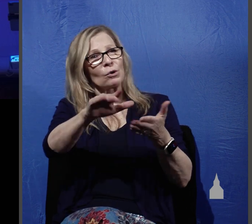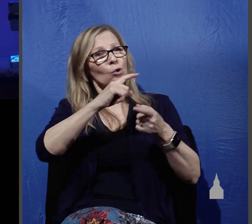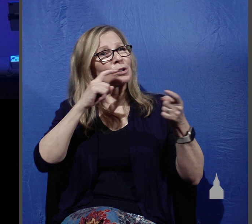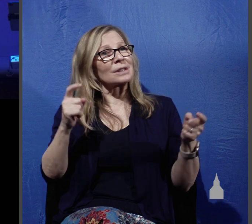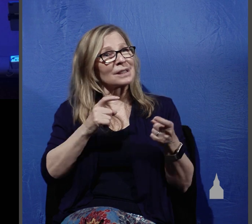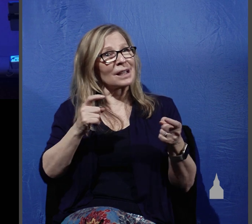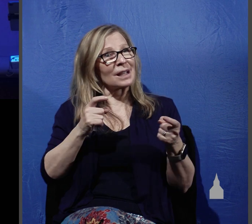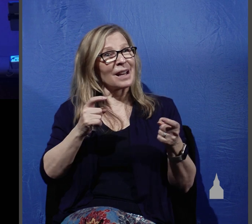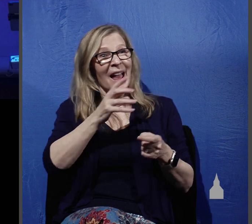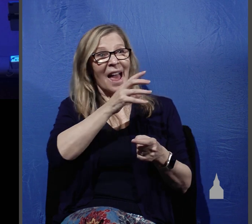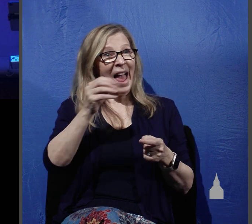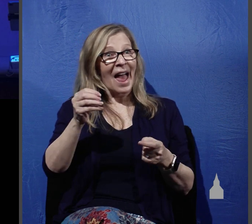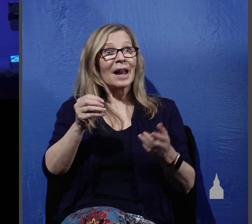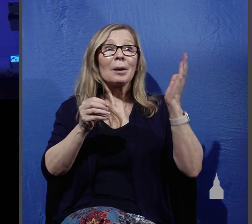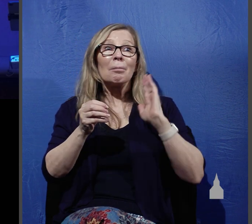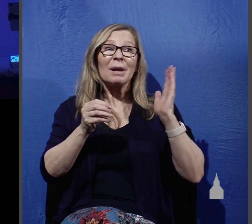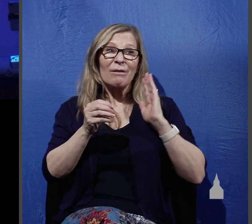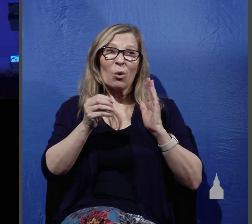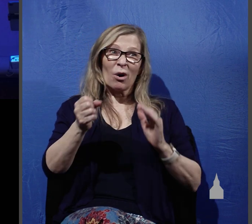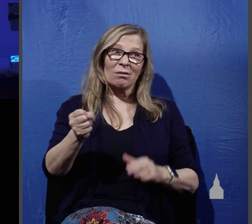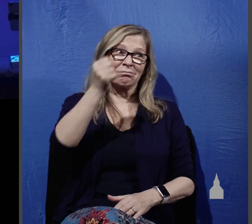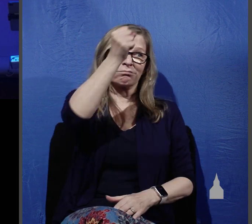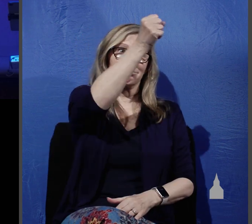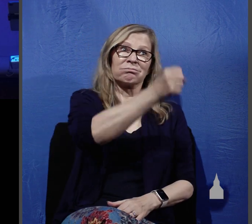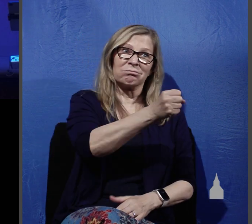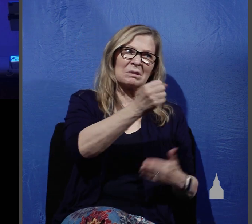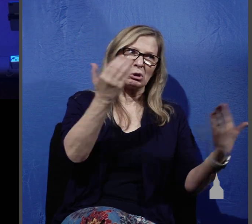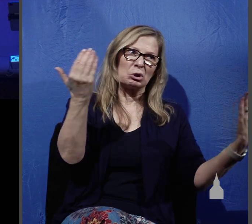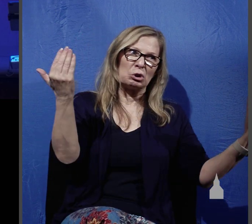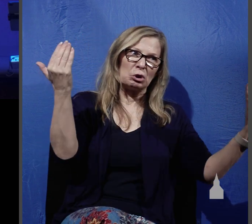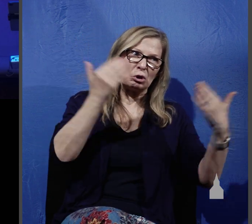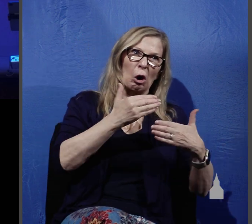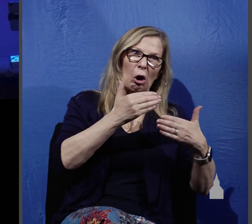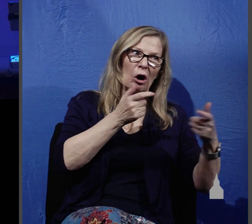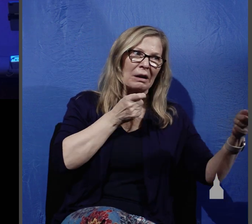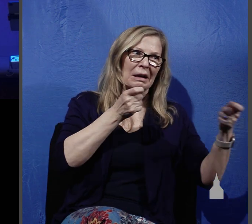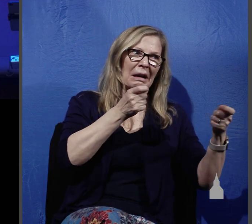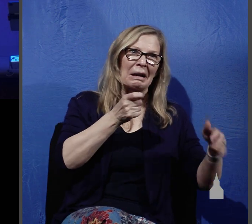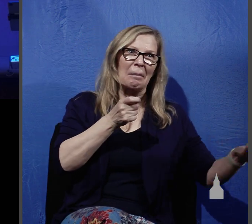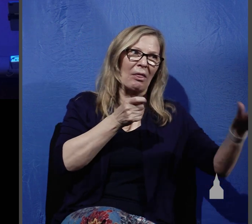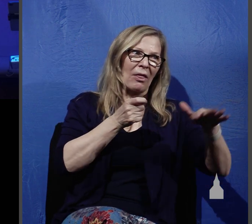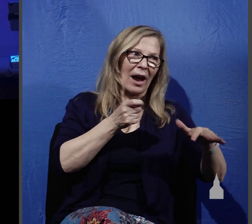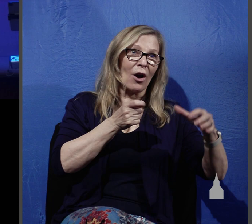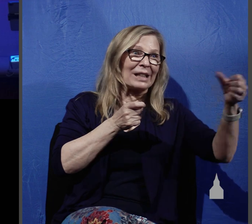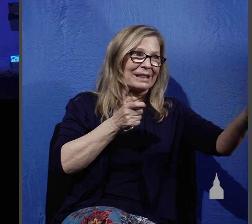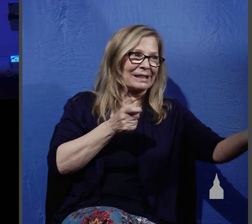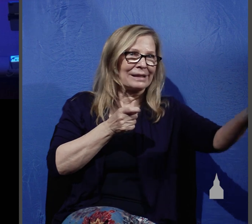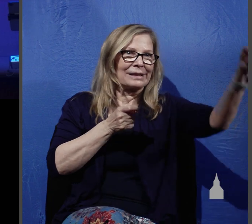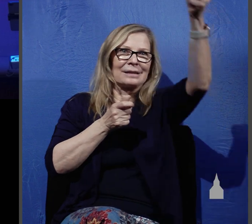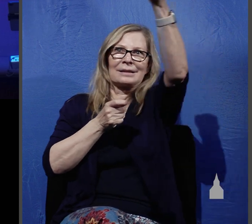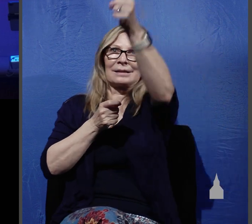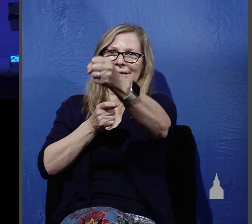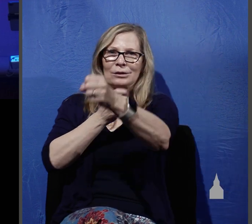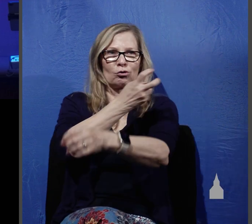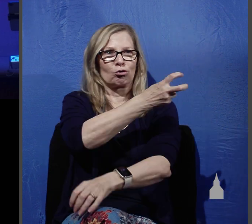transferred from the kingdom of darkness, the kingdom of Satan, to the kingdom of light, the kingdom of God's dear son.